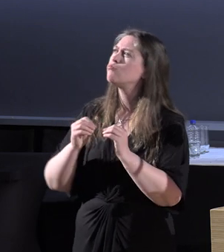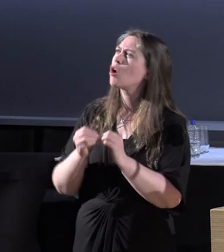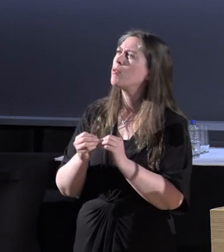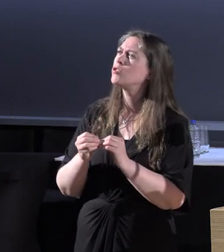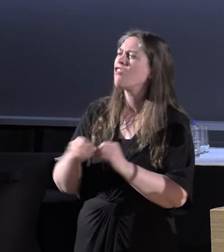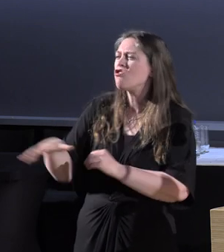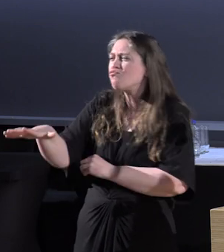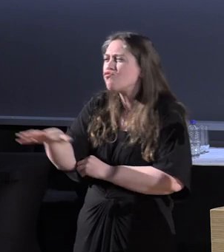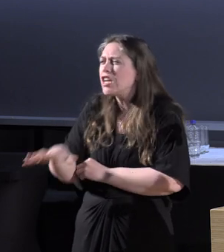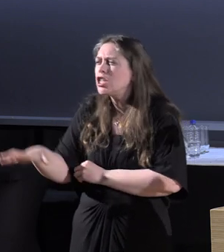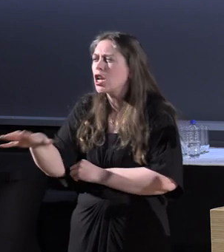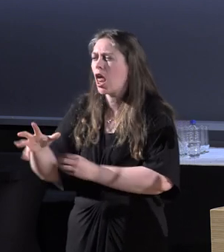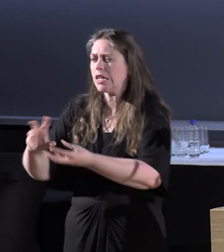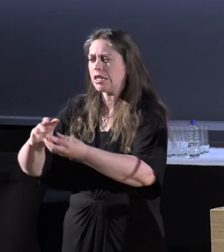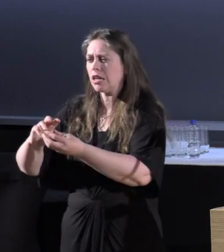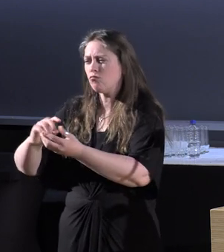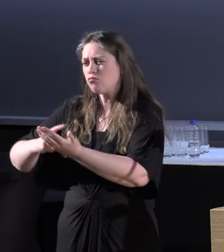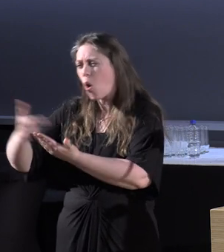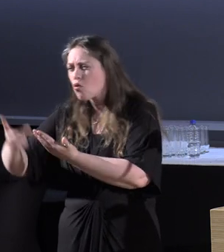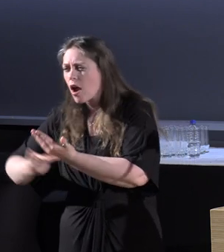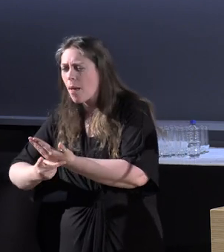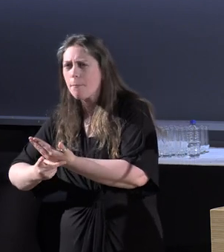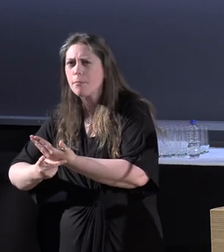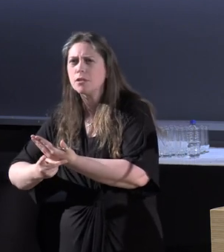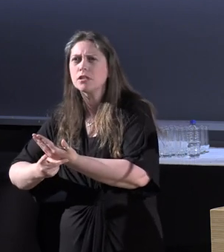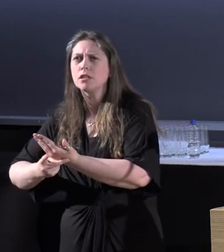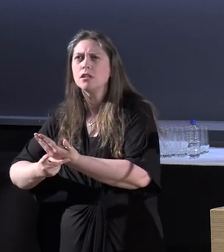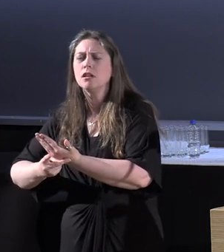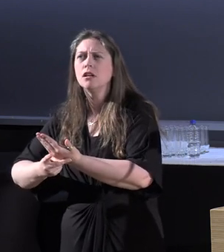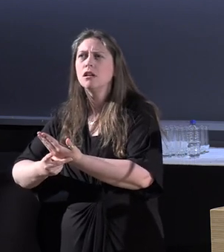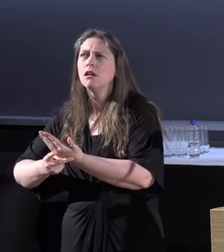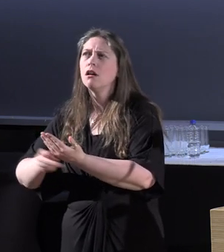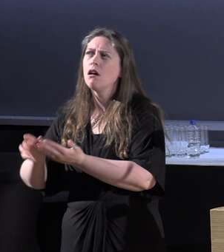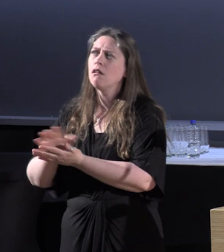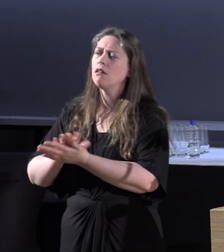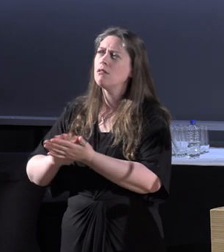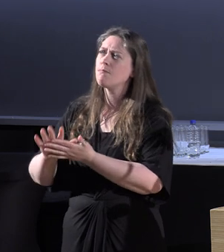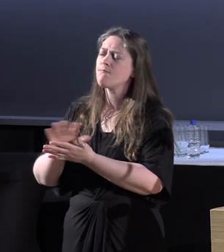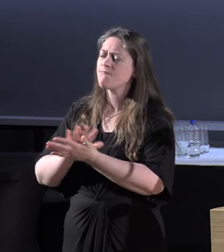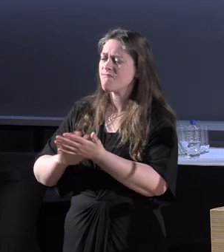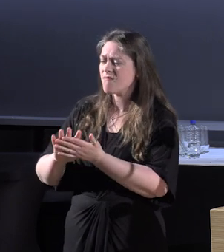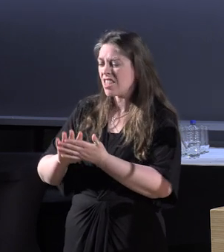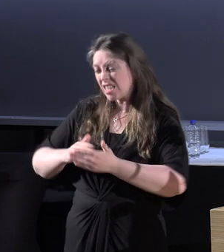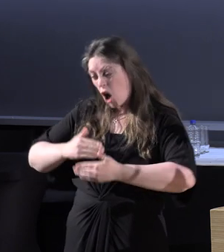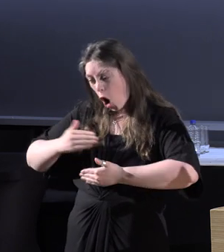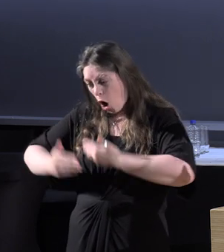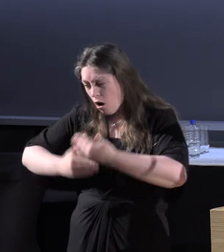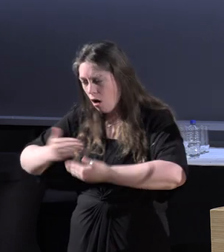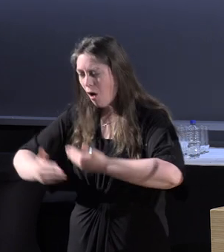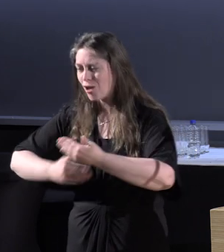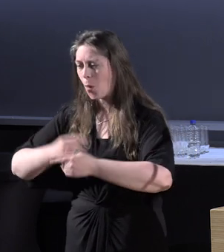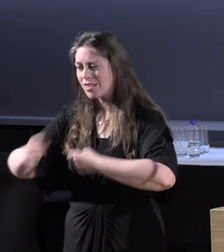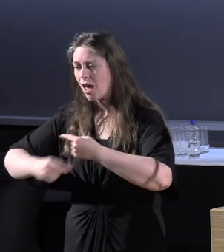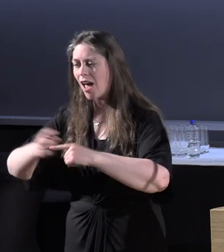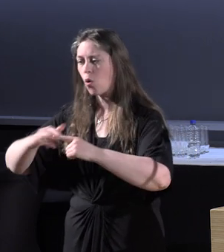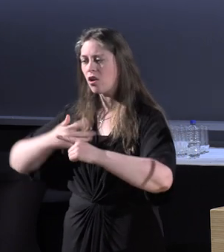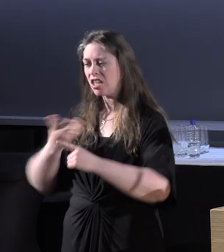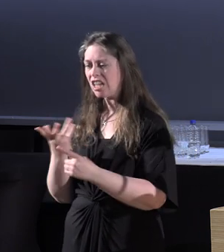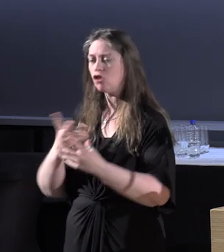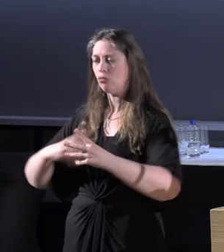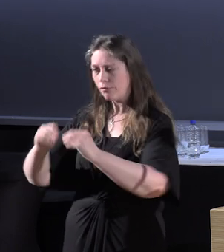regionalizing programs and so on have... Create this continual cycle of needing to reinvent